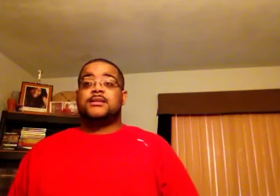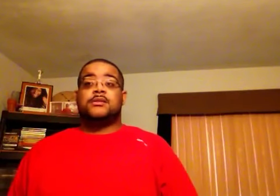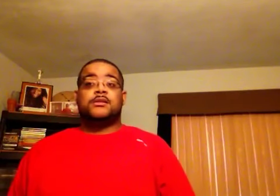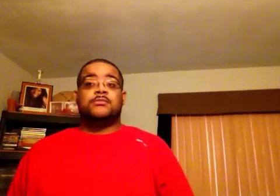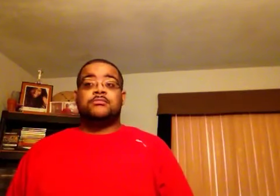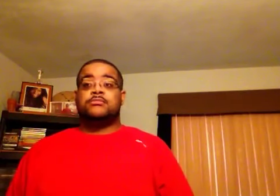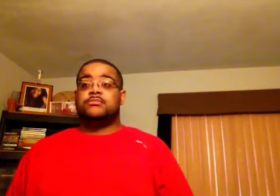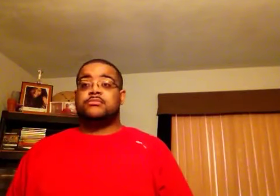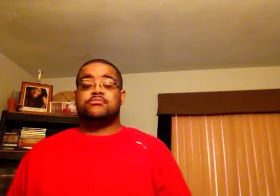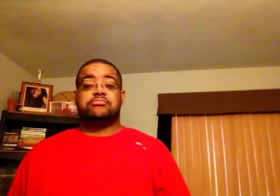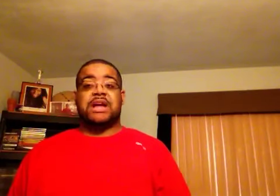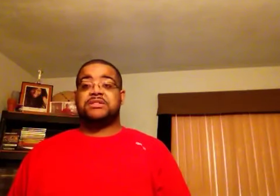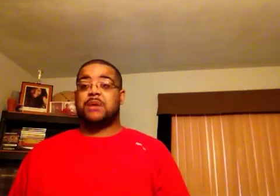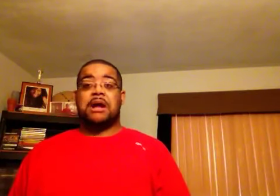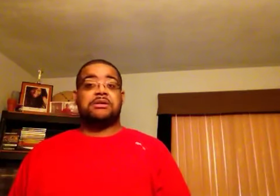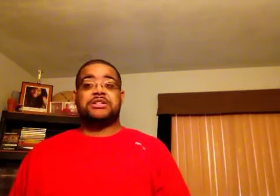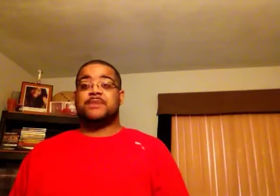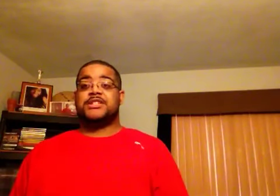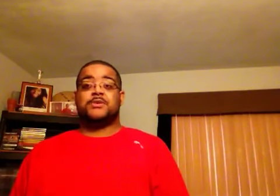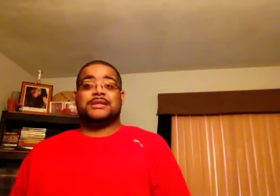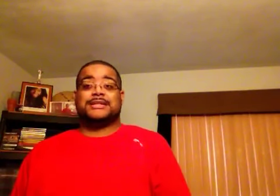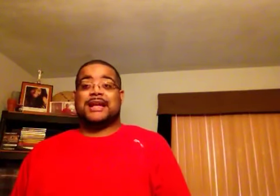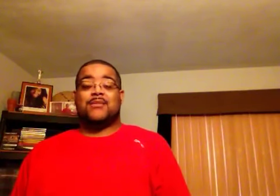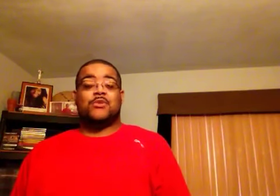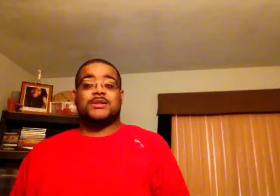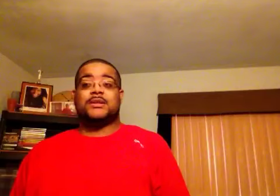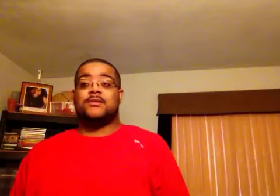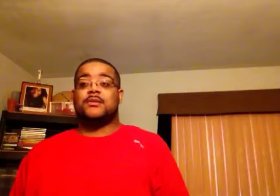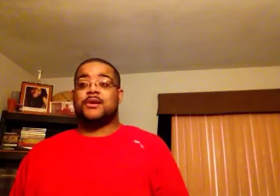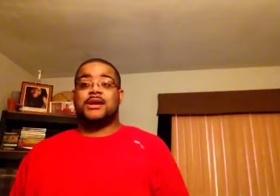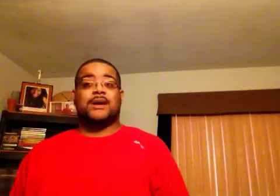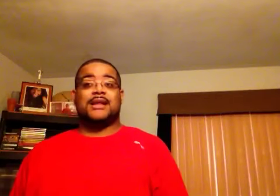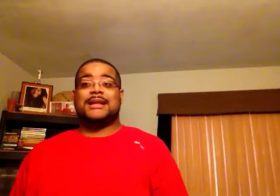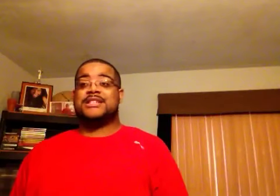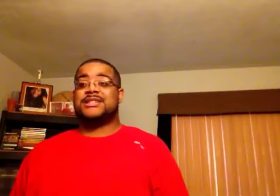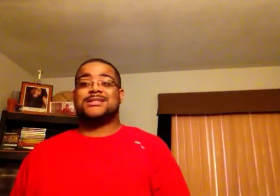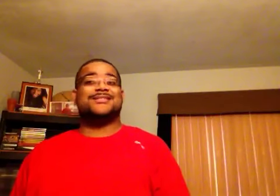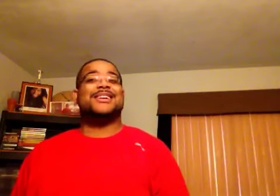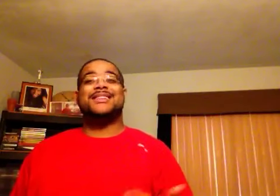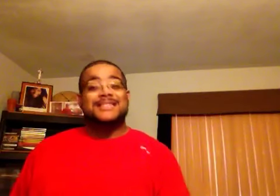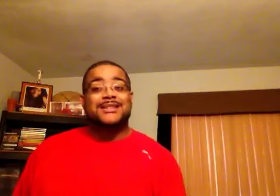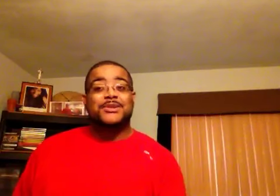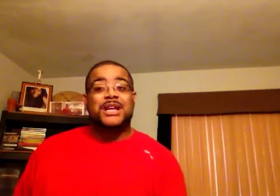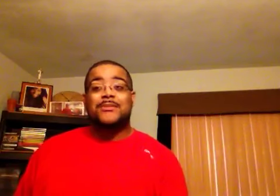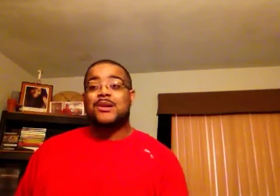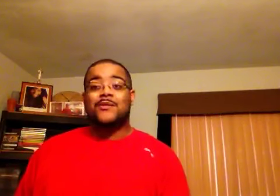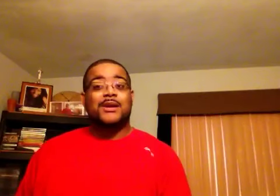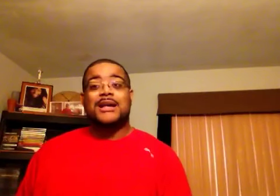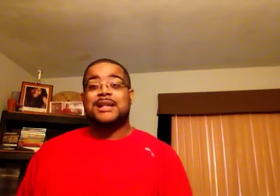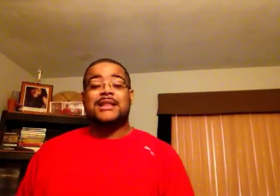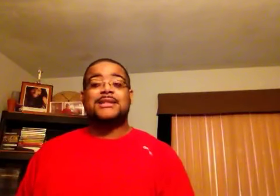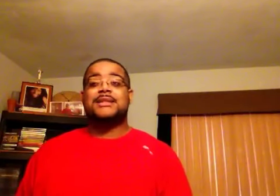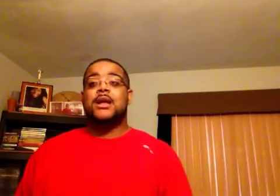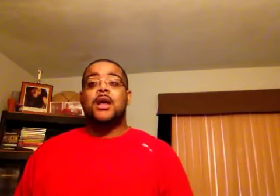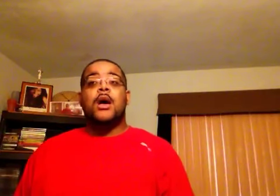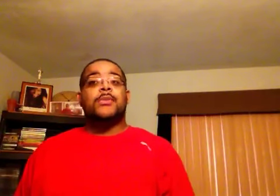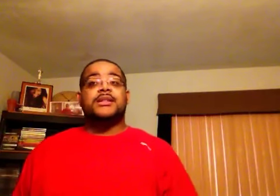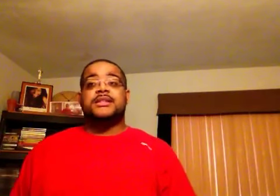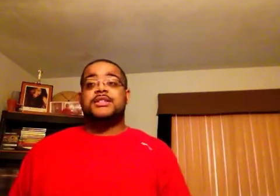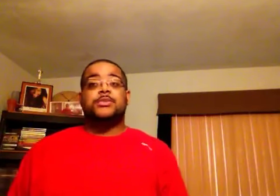got inspired or just made you want to listen to that more. So, or anybody that's just getting into Luke James, hopefully you guys like this. But this is your